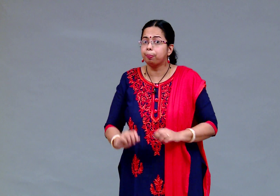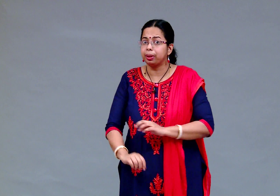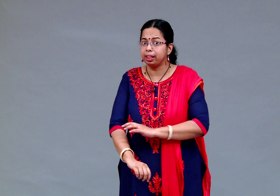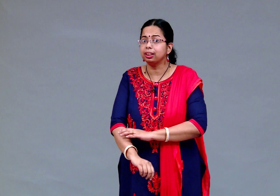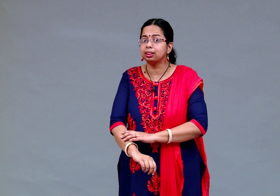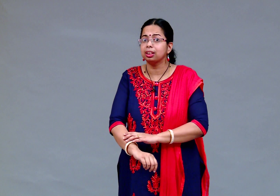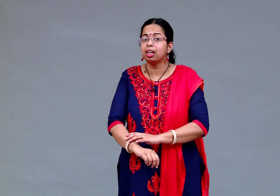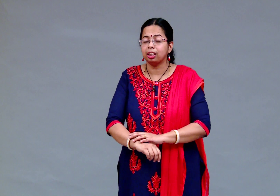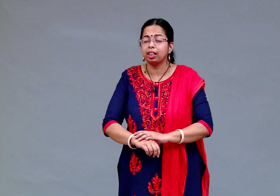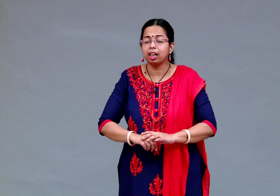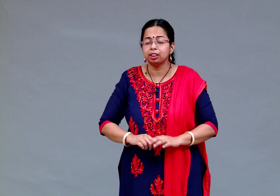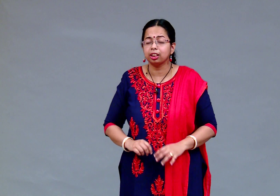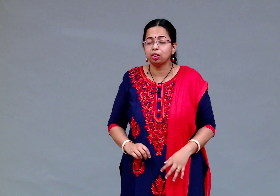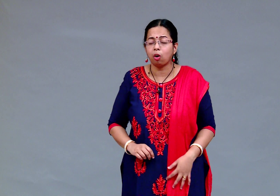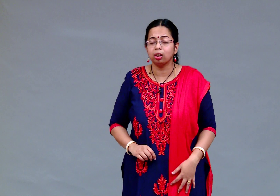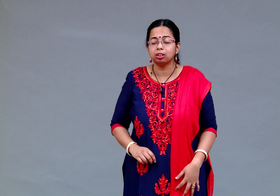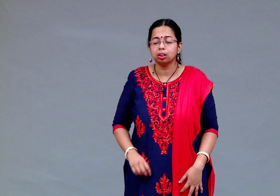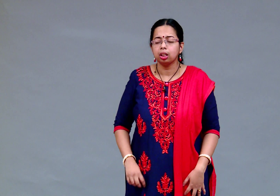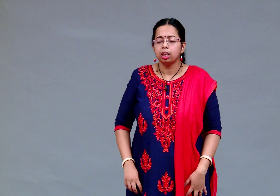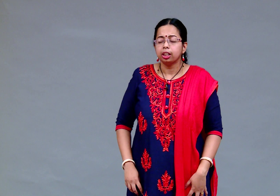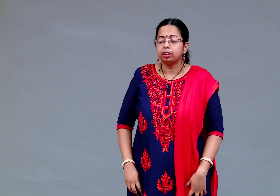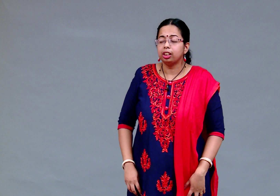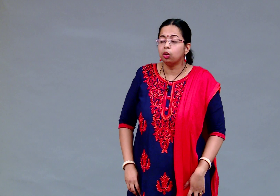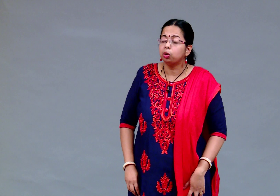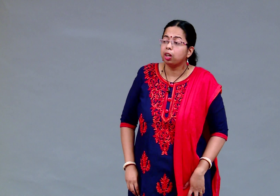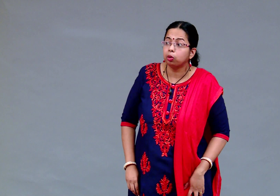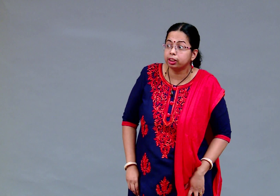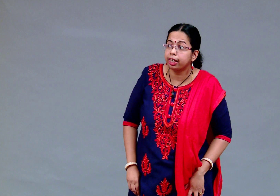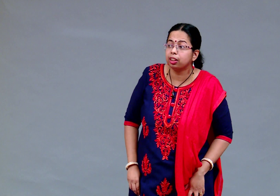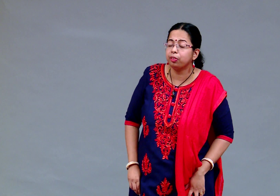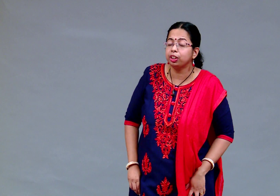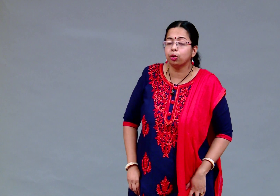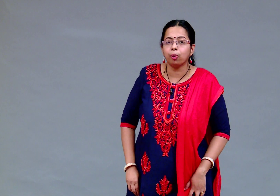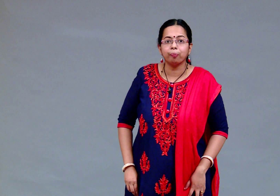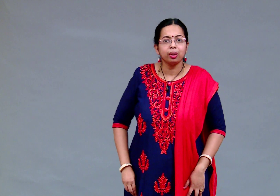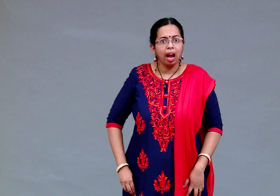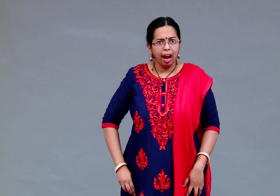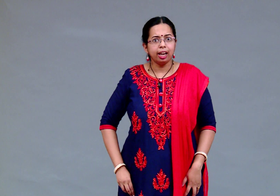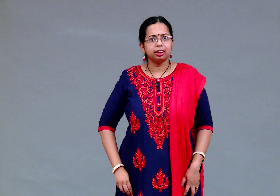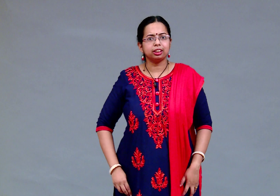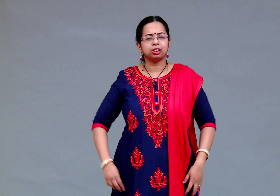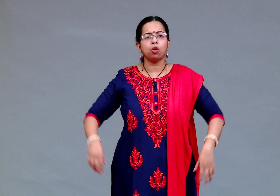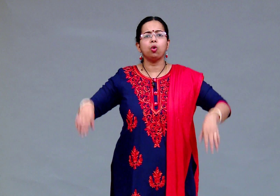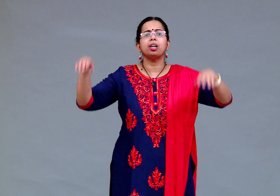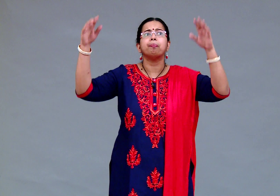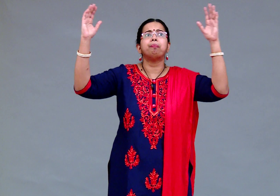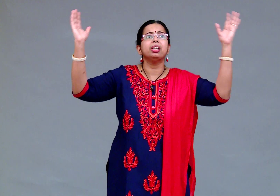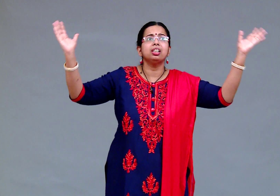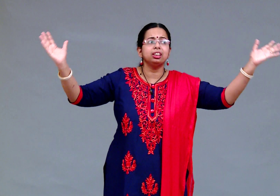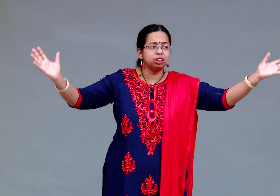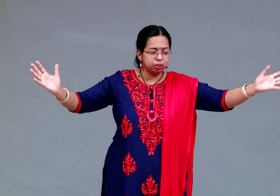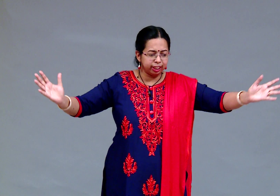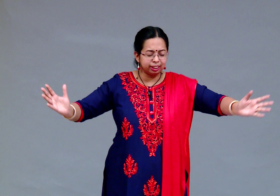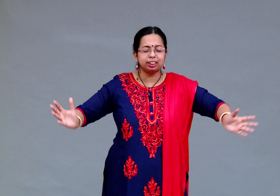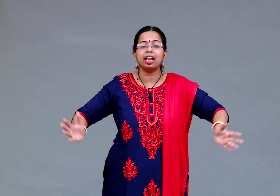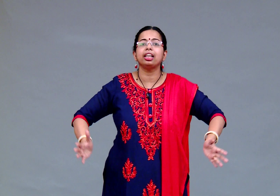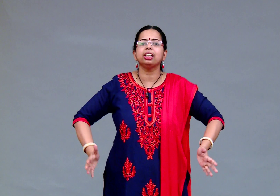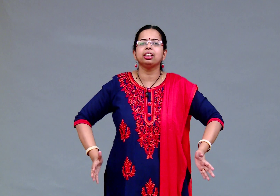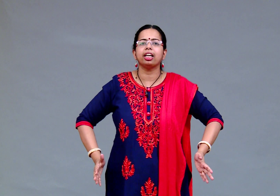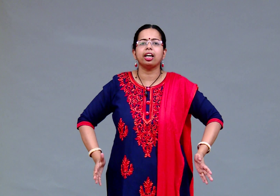breeze Natasha thought she looked outside the window and she saw a birch tree standing there